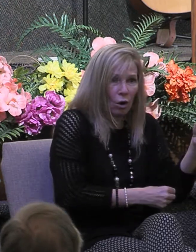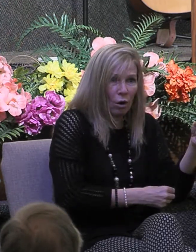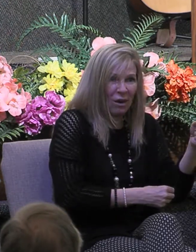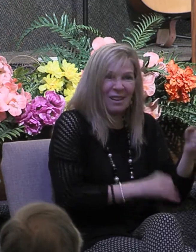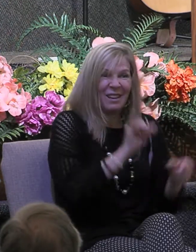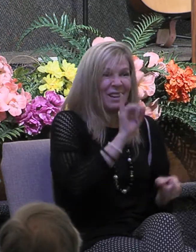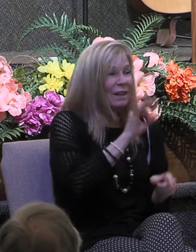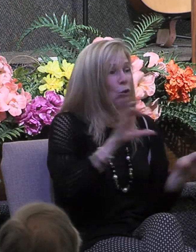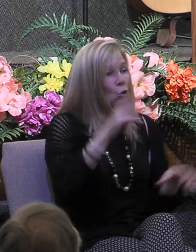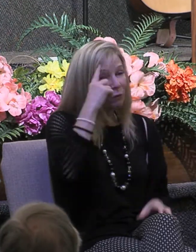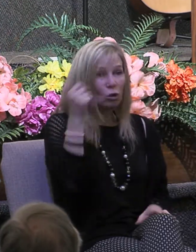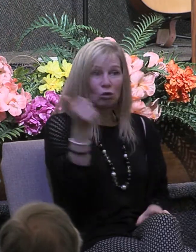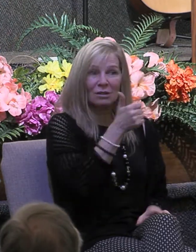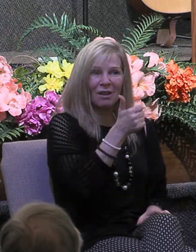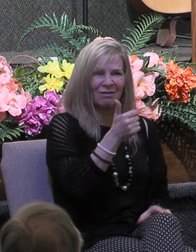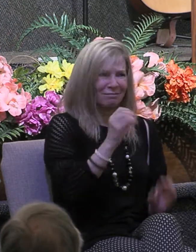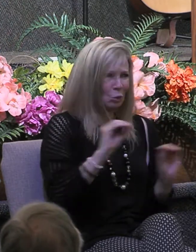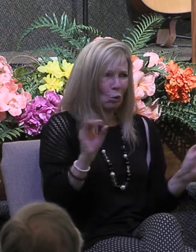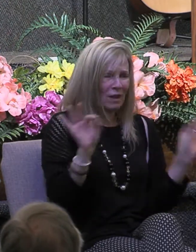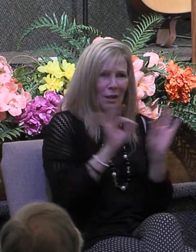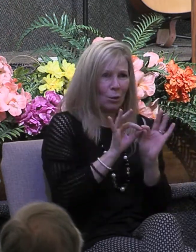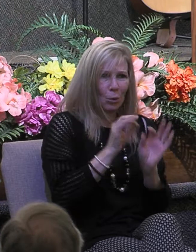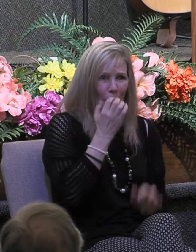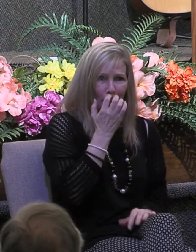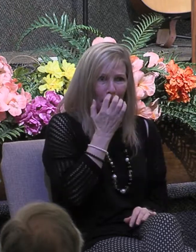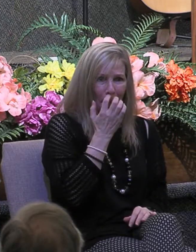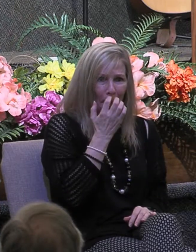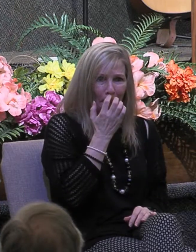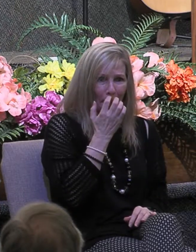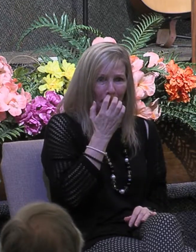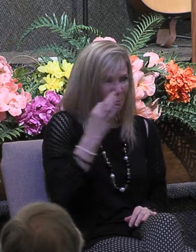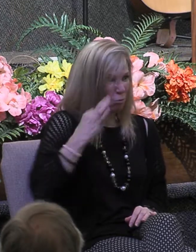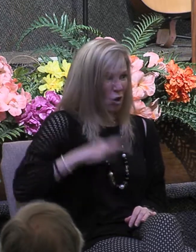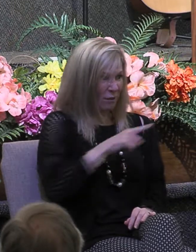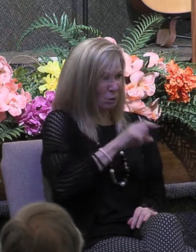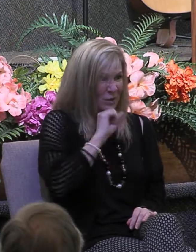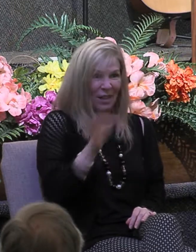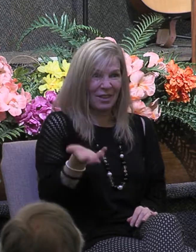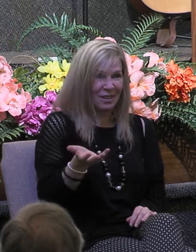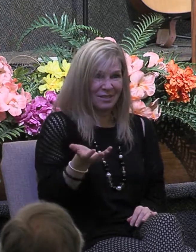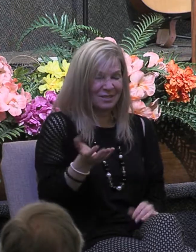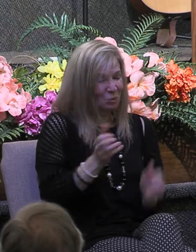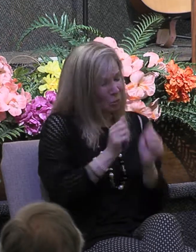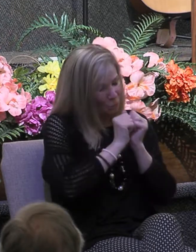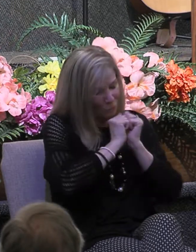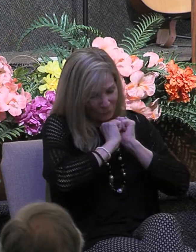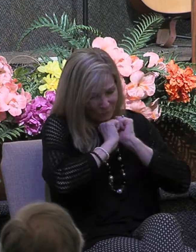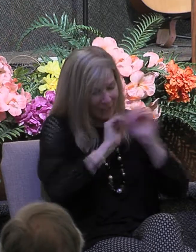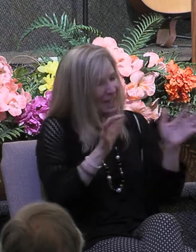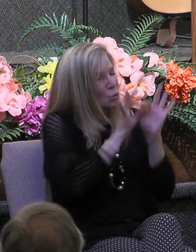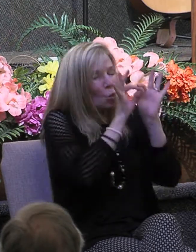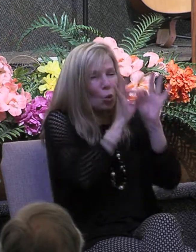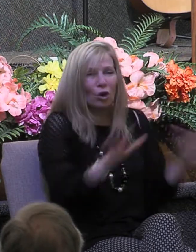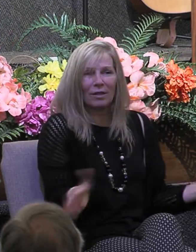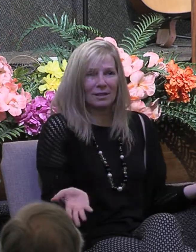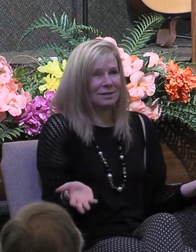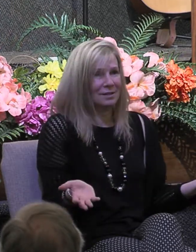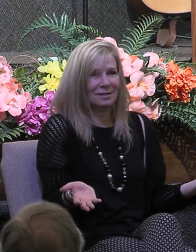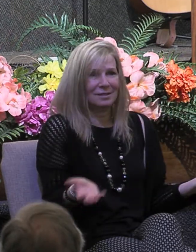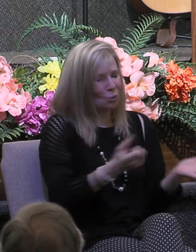value he said it profits me nothing it's worthless it's useless as far as God is concerned